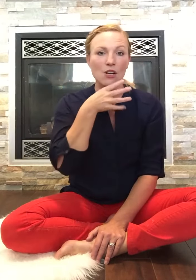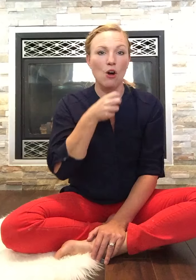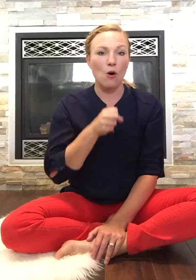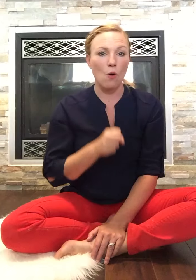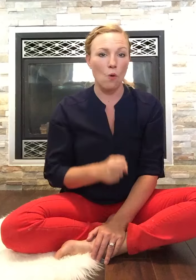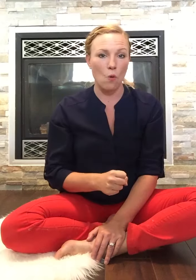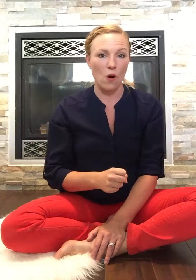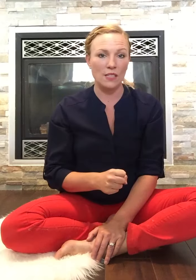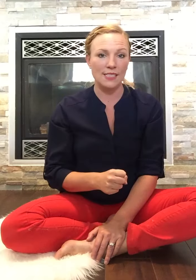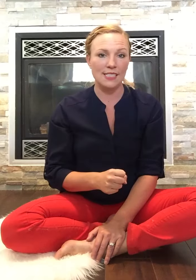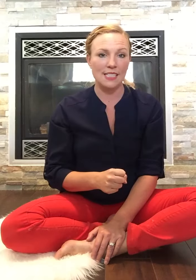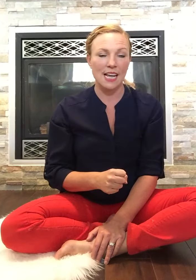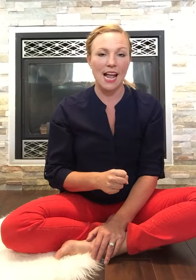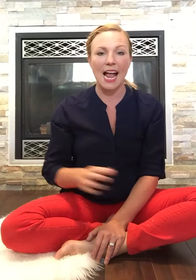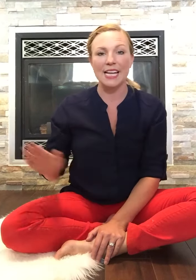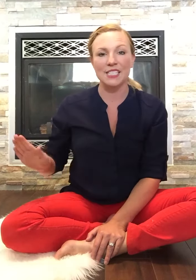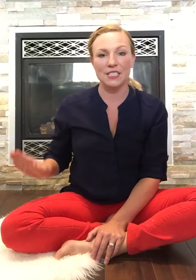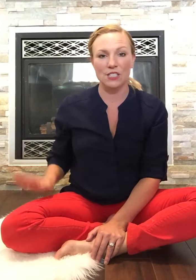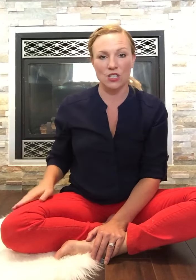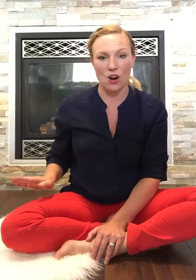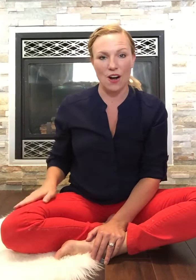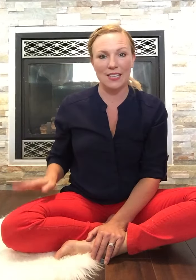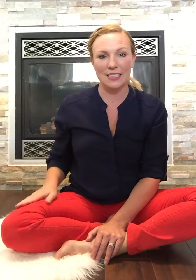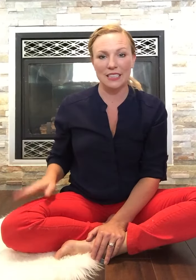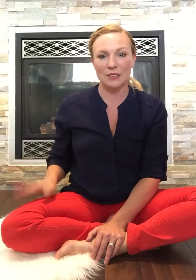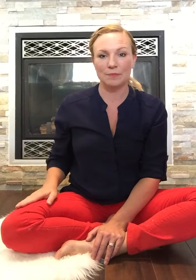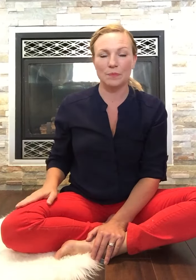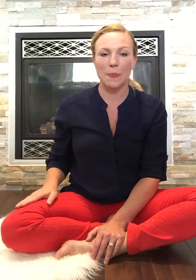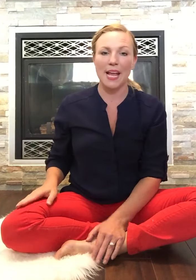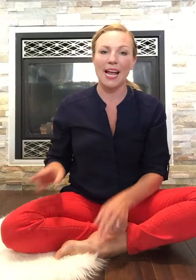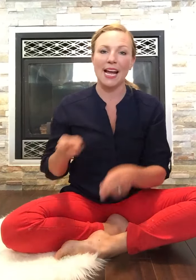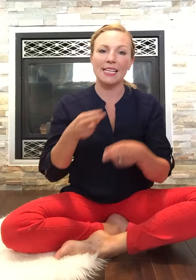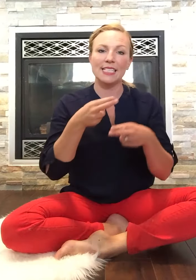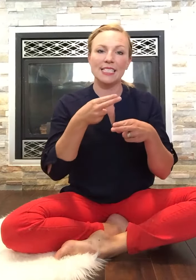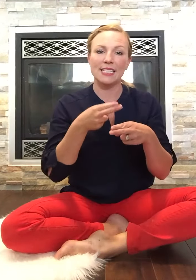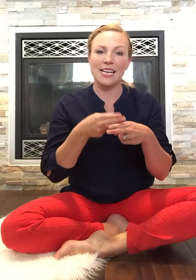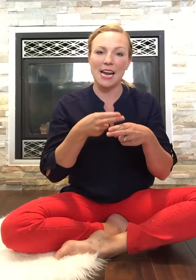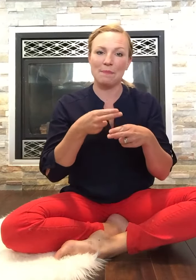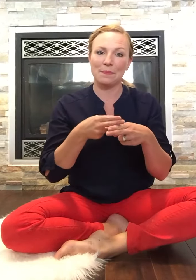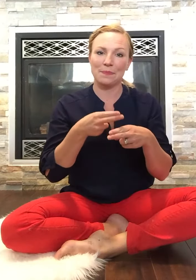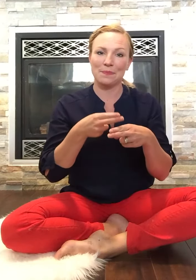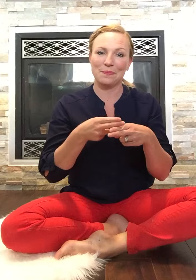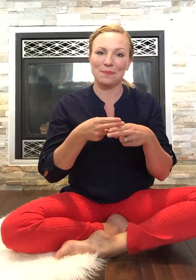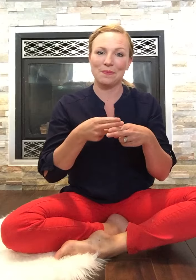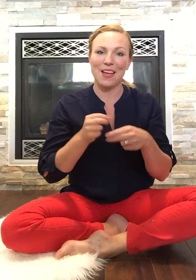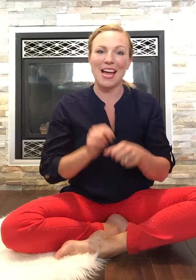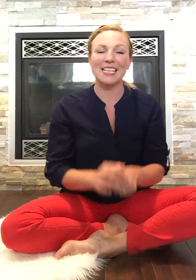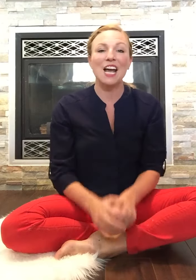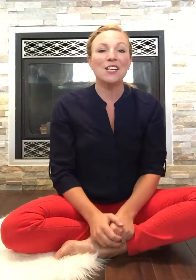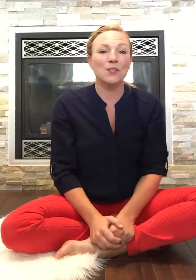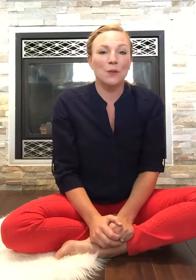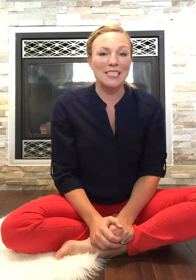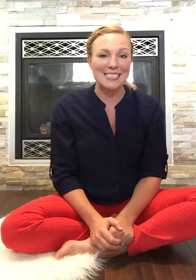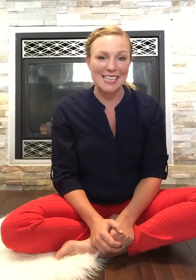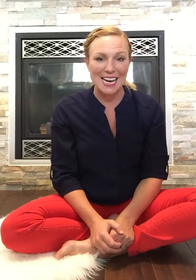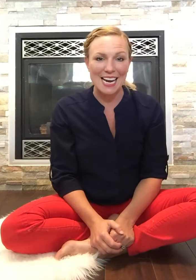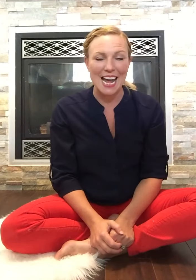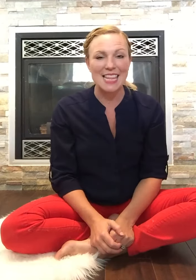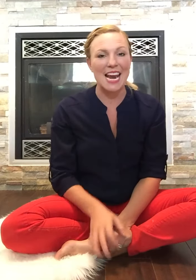Walt and dog and name. And so we're gonna sing and then